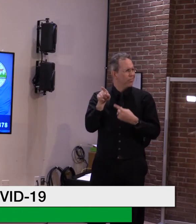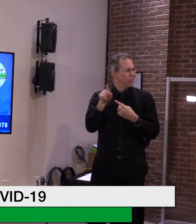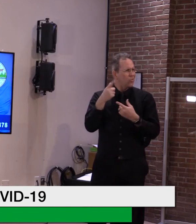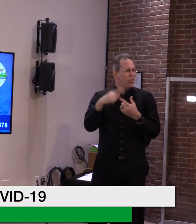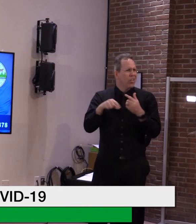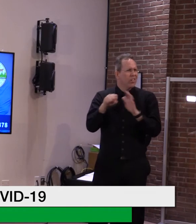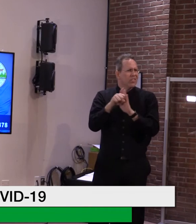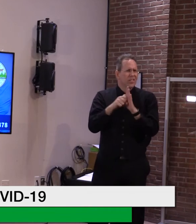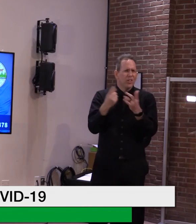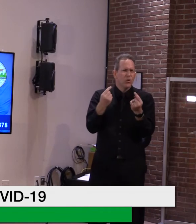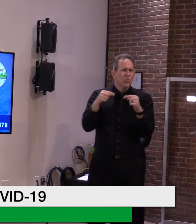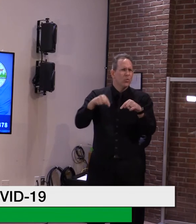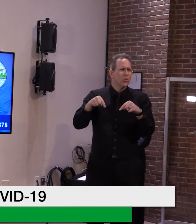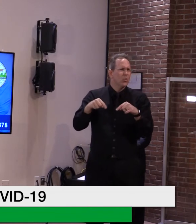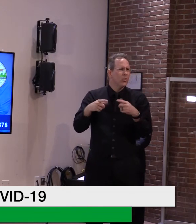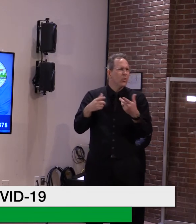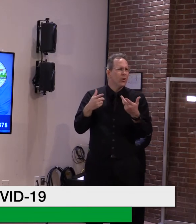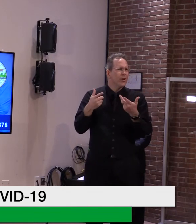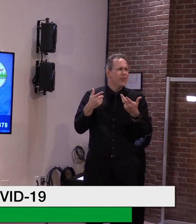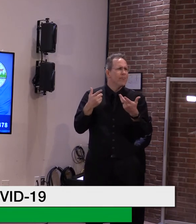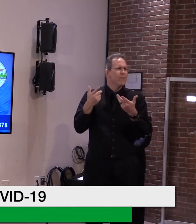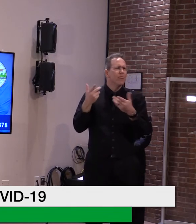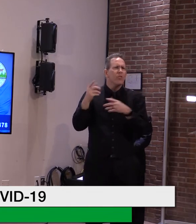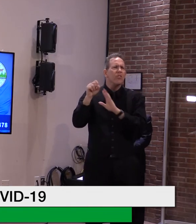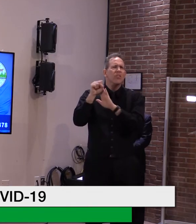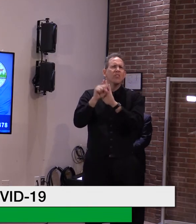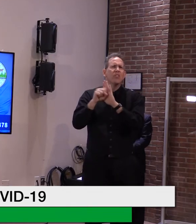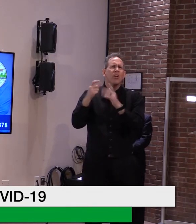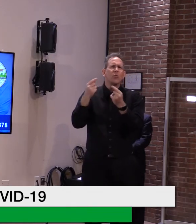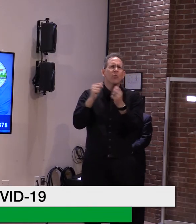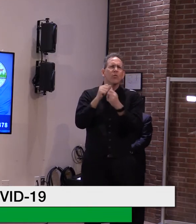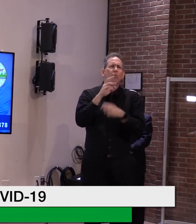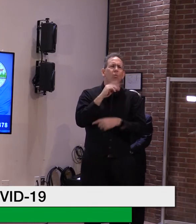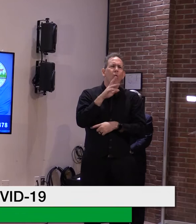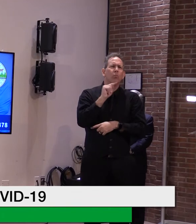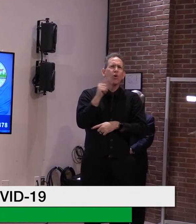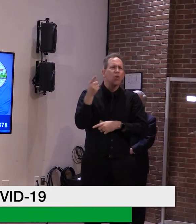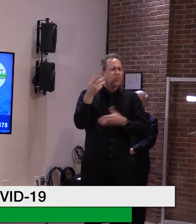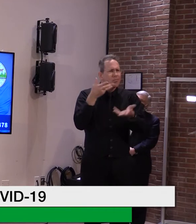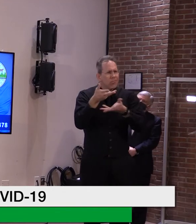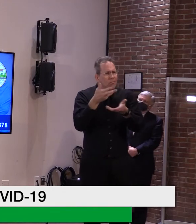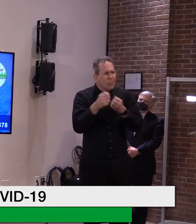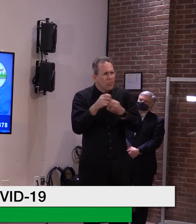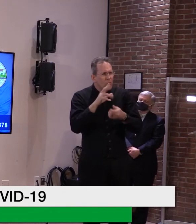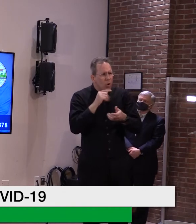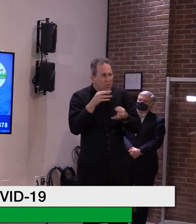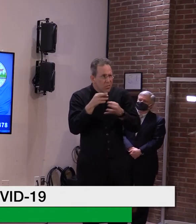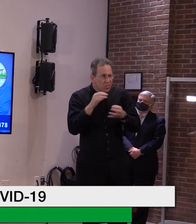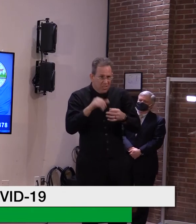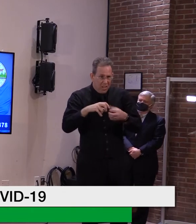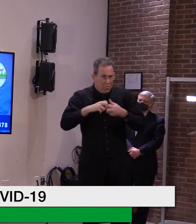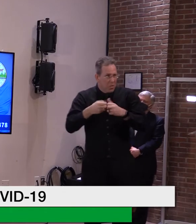with Walmart and, um, whether this is a problem or not.